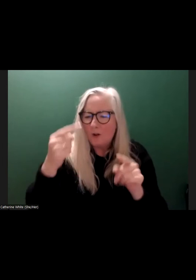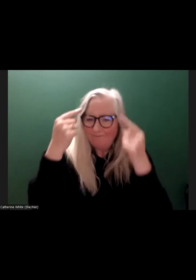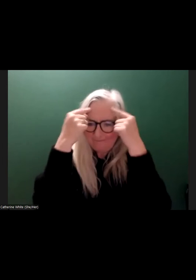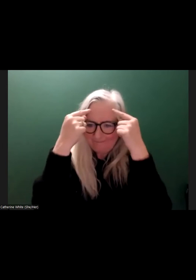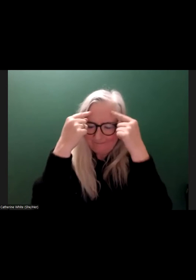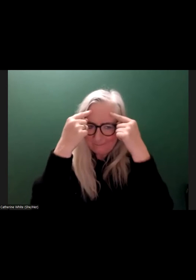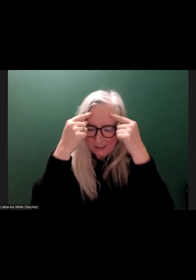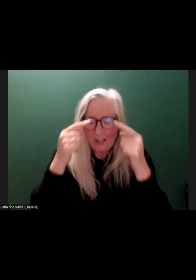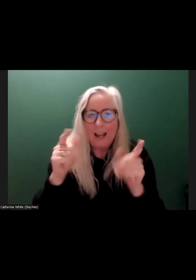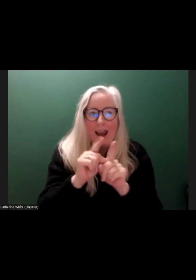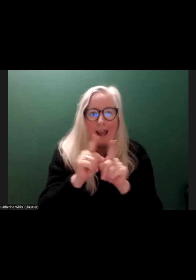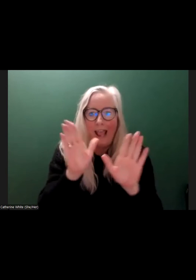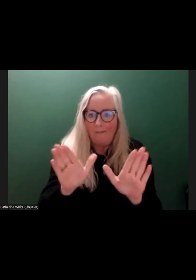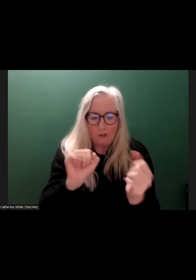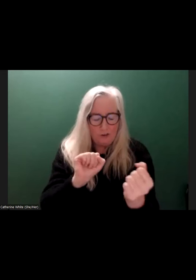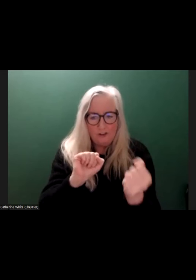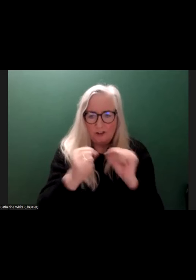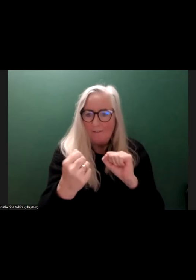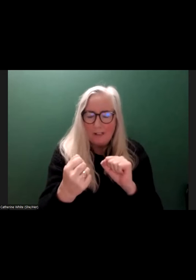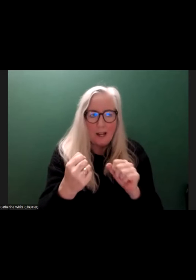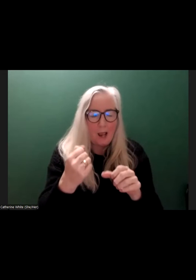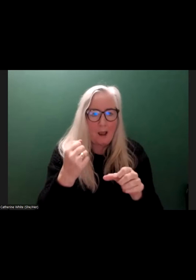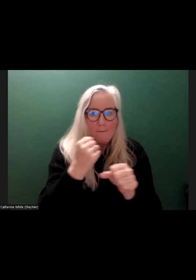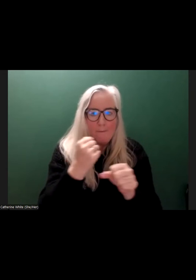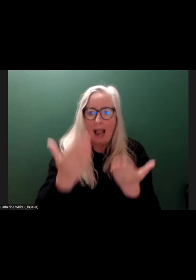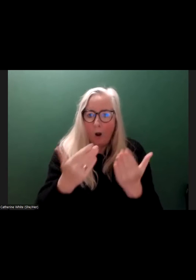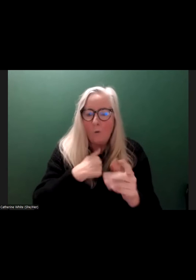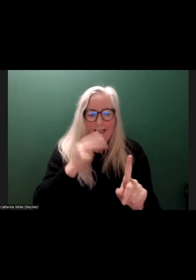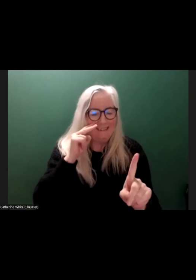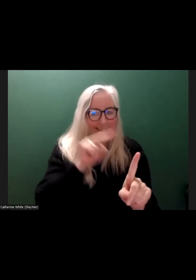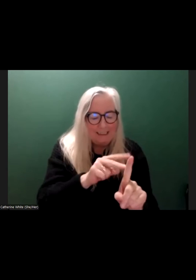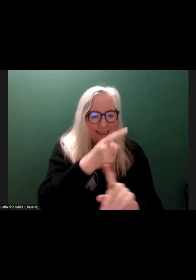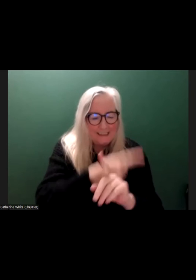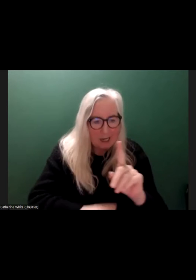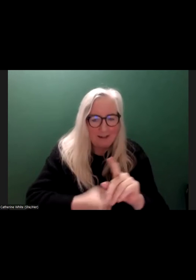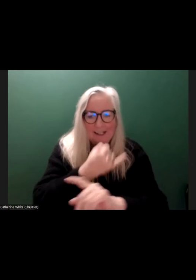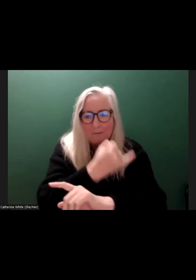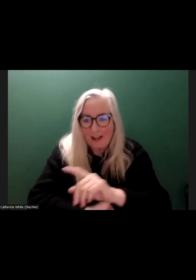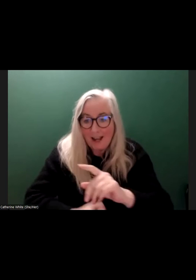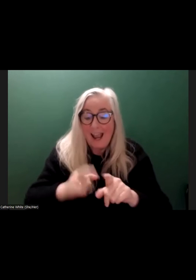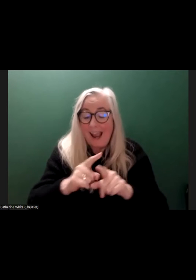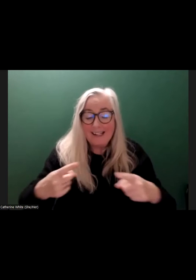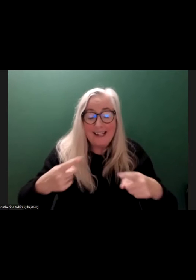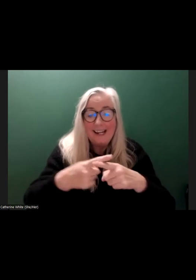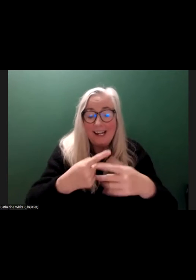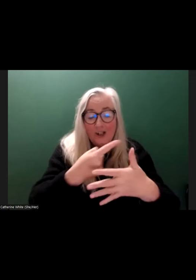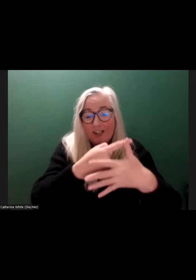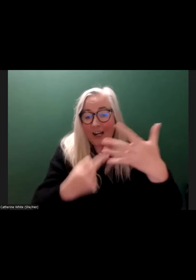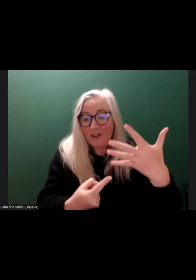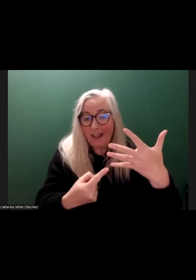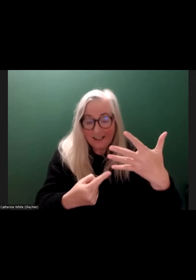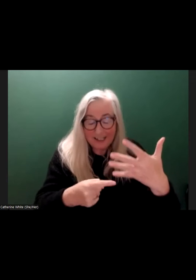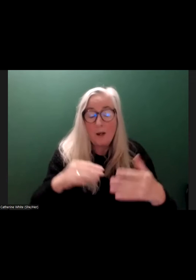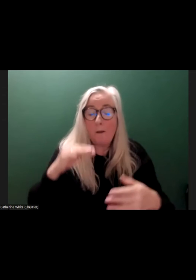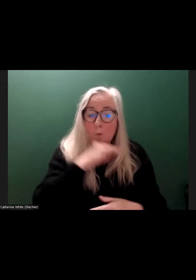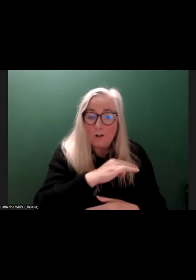this paradigm shift, how we think about disabled people and impairment and disability and intersectionality is crucial to understanding